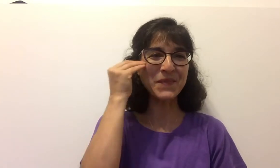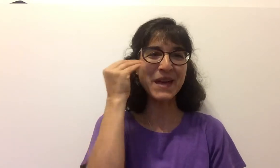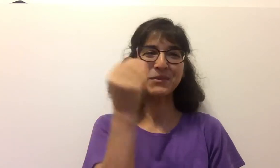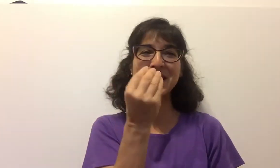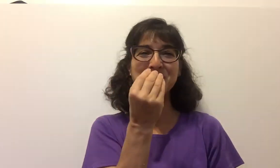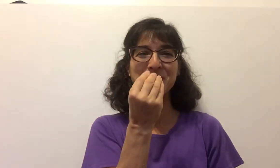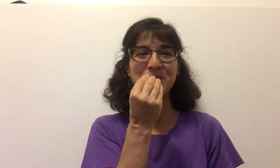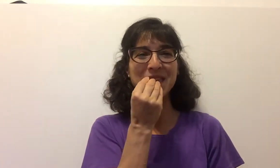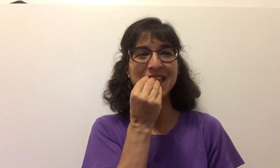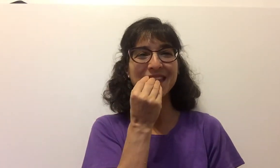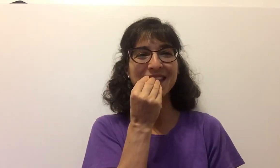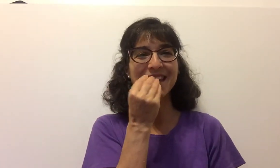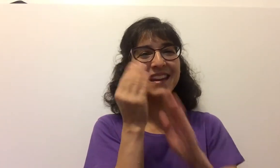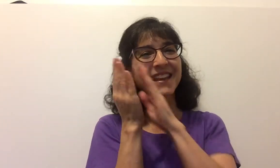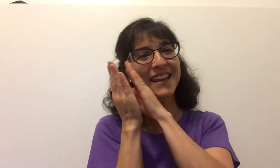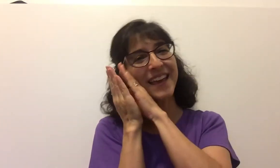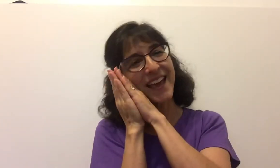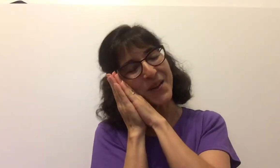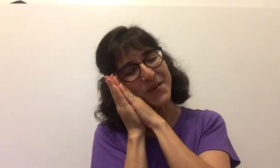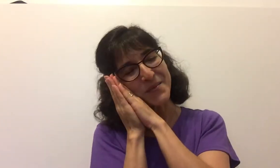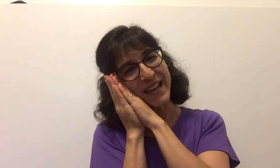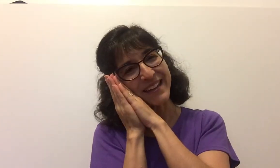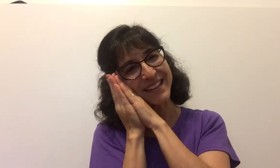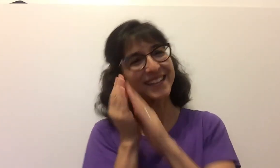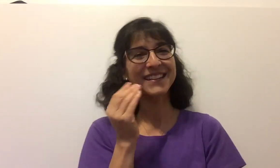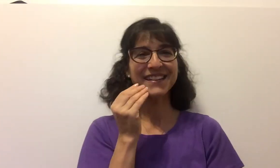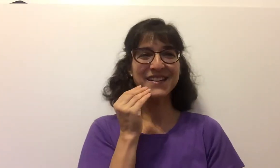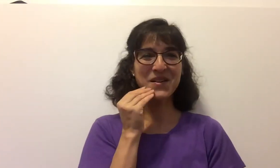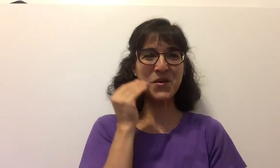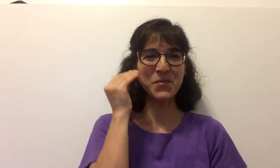That place where you eat and go to bed. Home.